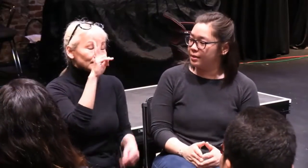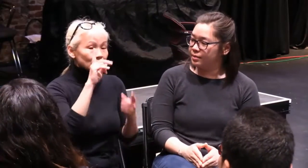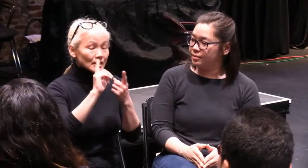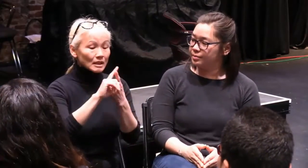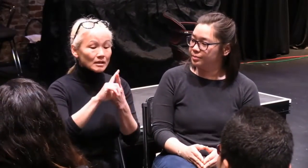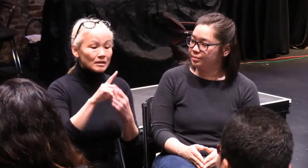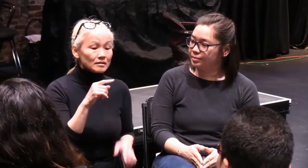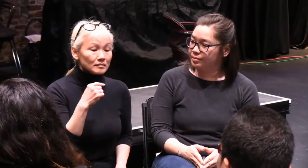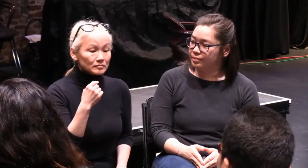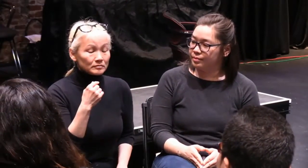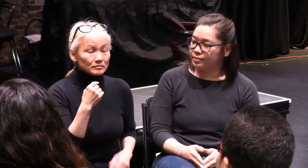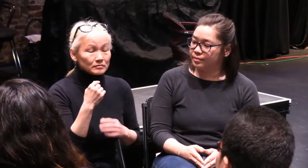Well?